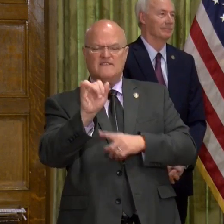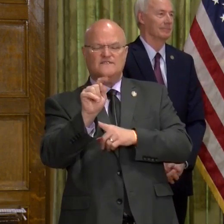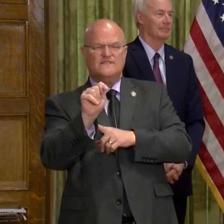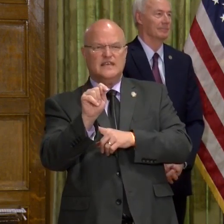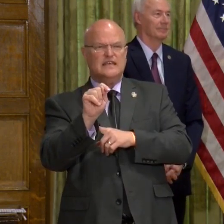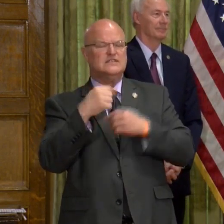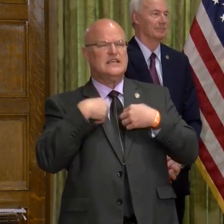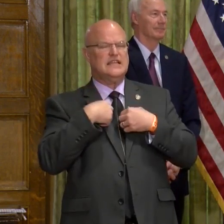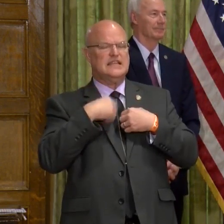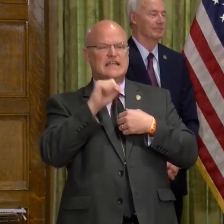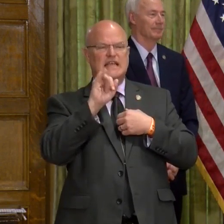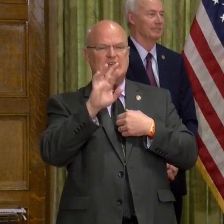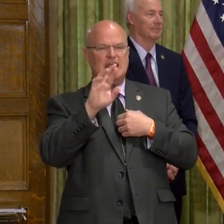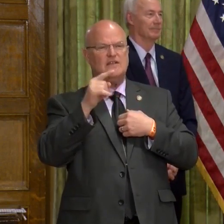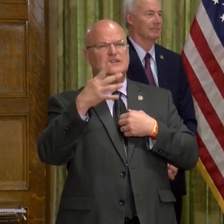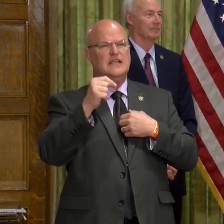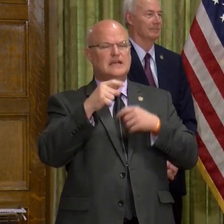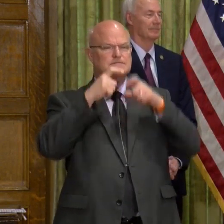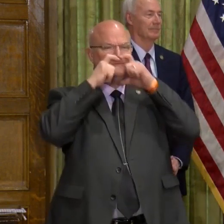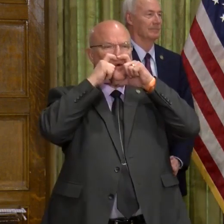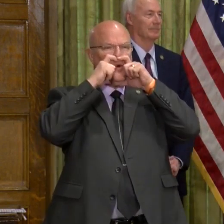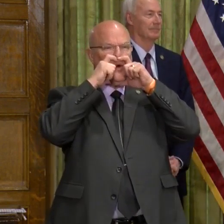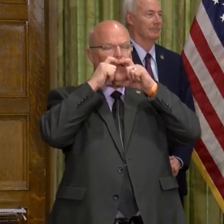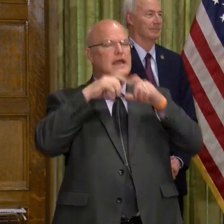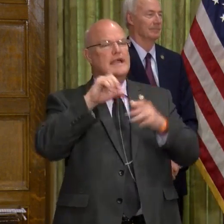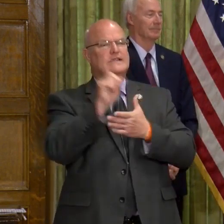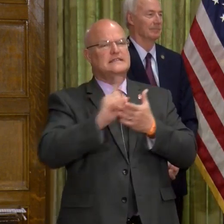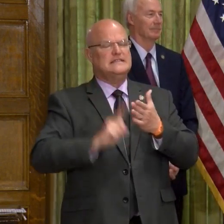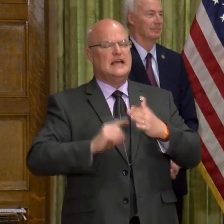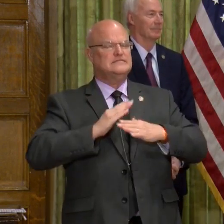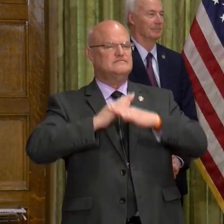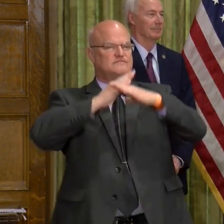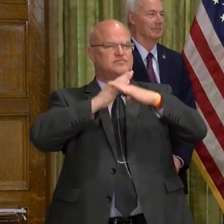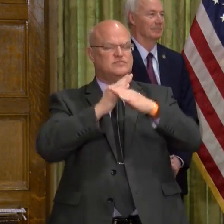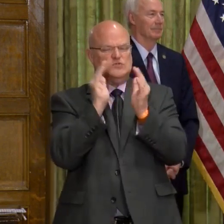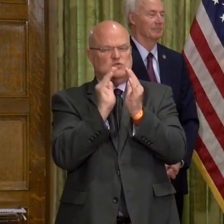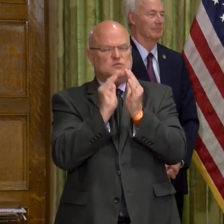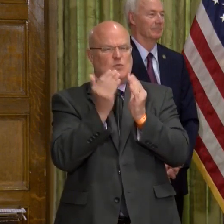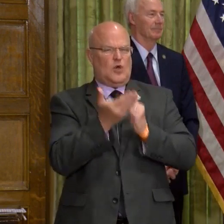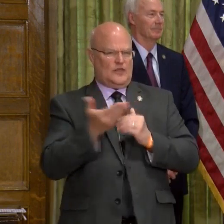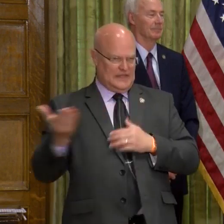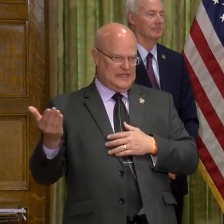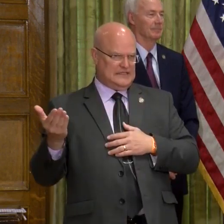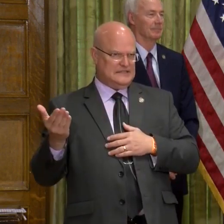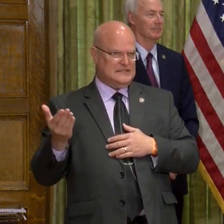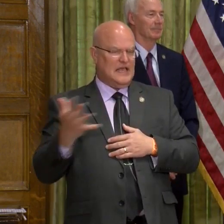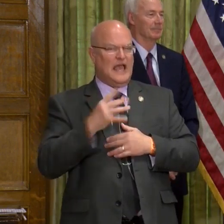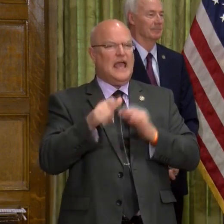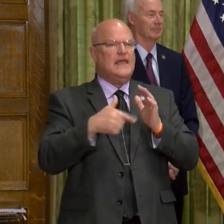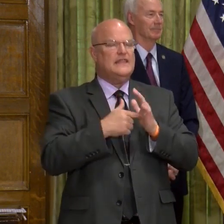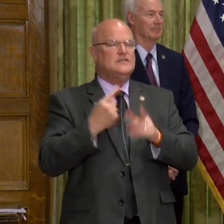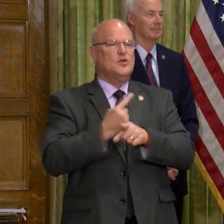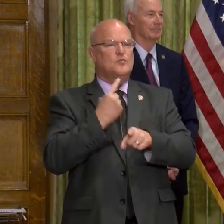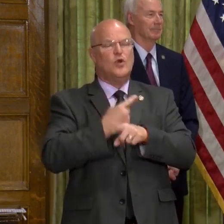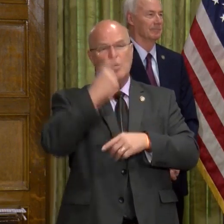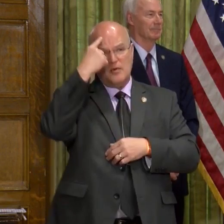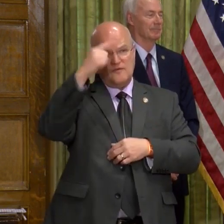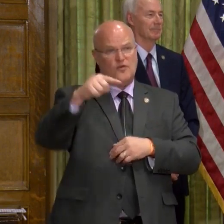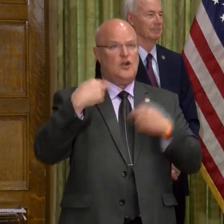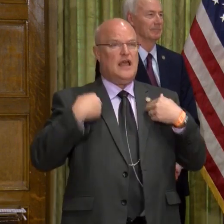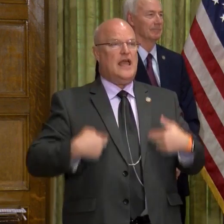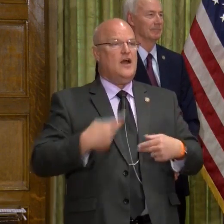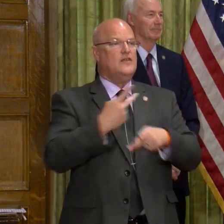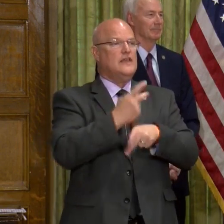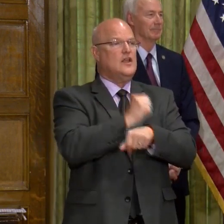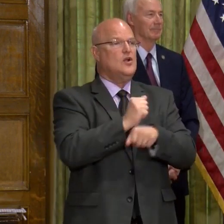they have an airtight seal, and they are designed to filter out very small particles. And these are appropriate for health